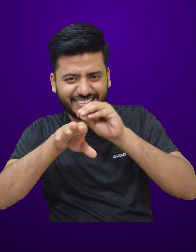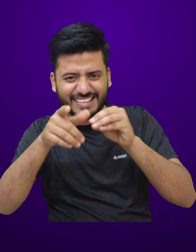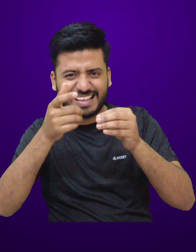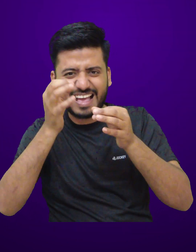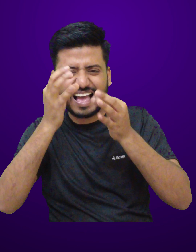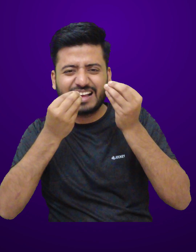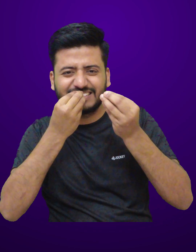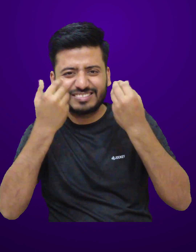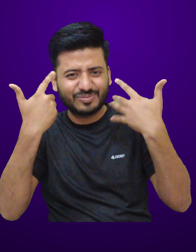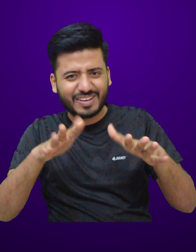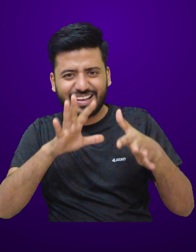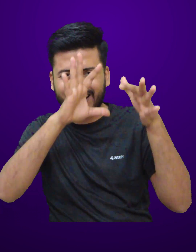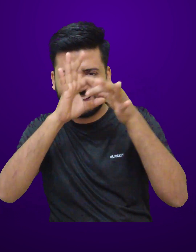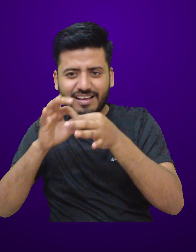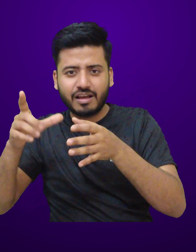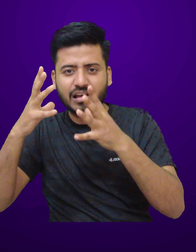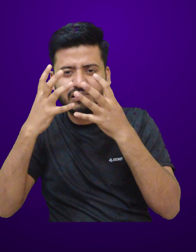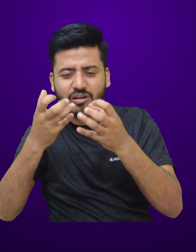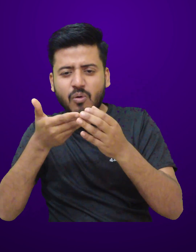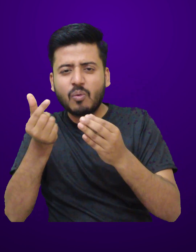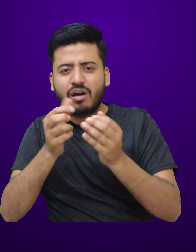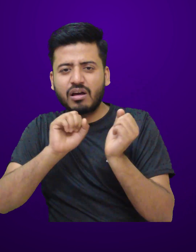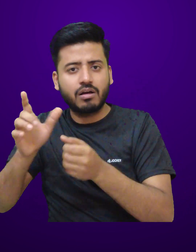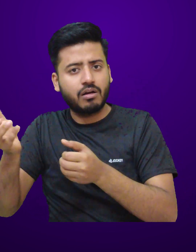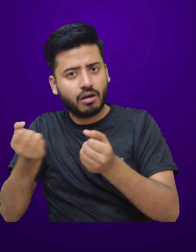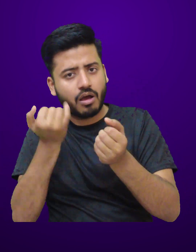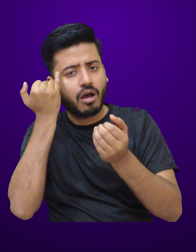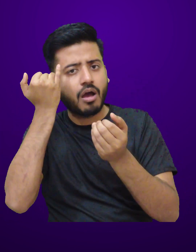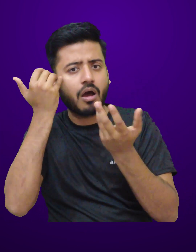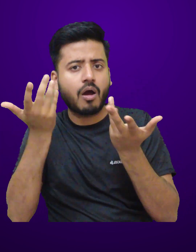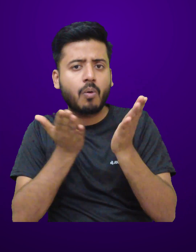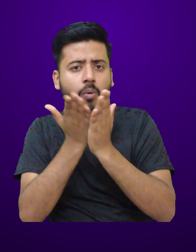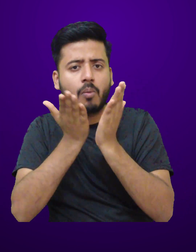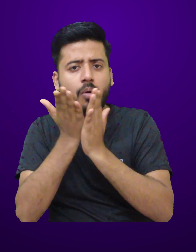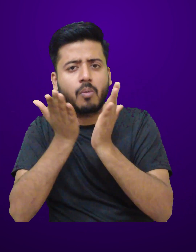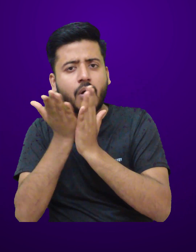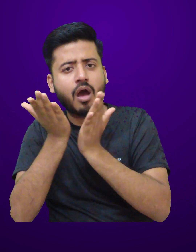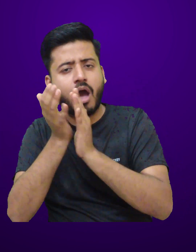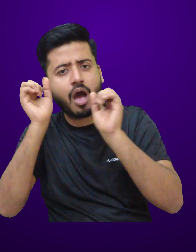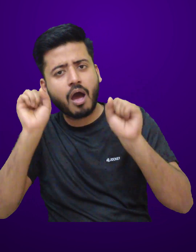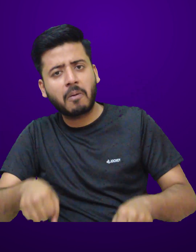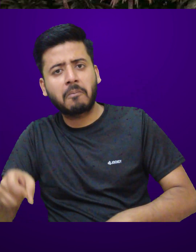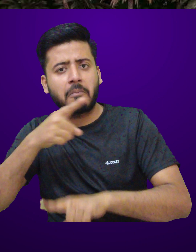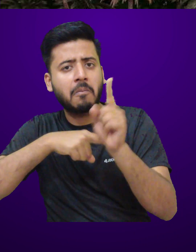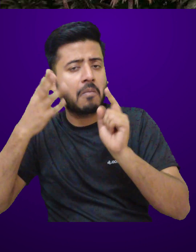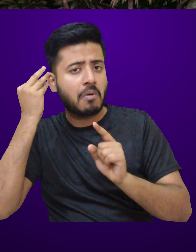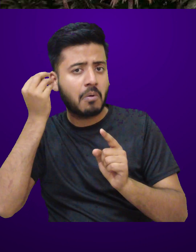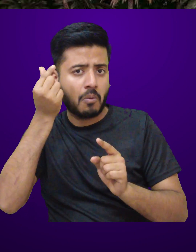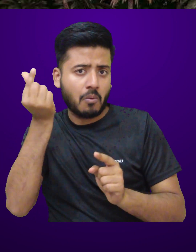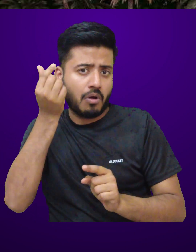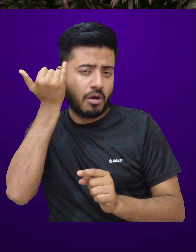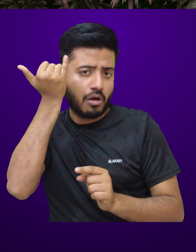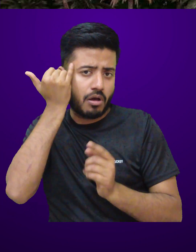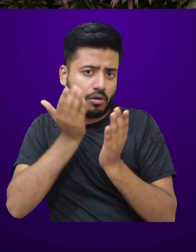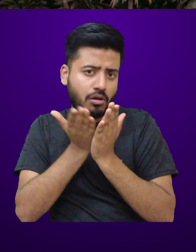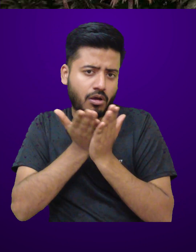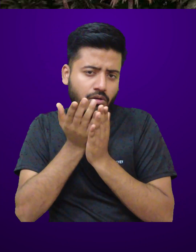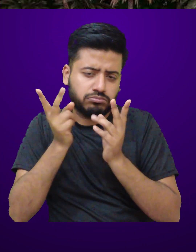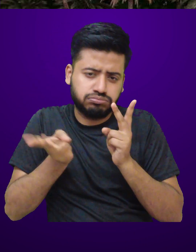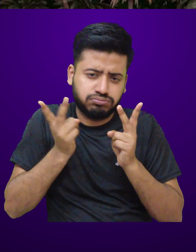purposes, including thatching, mats, baskets, fans, hats, umbrellas, and even as writing material. In